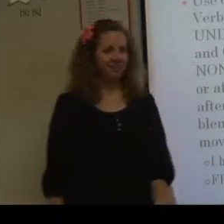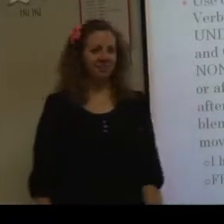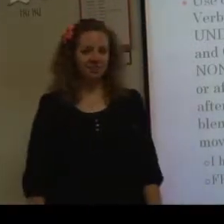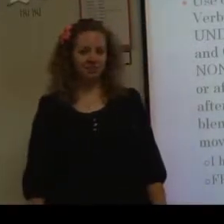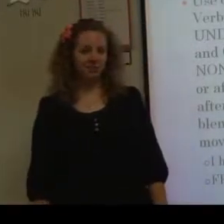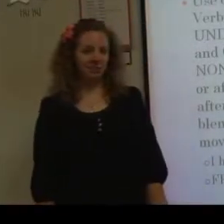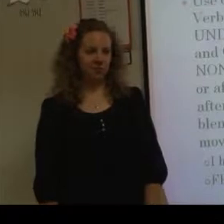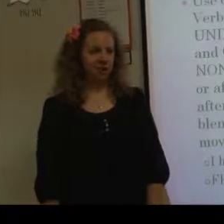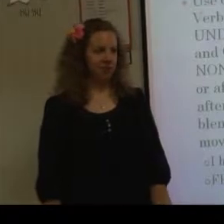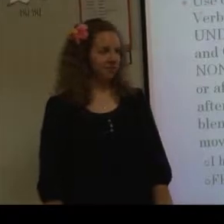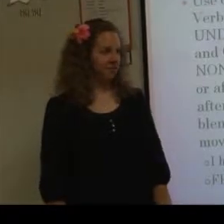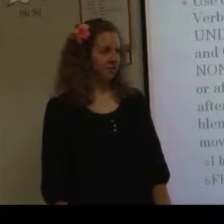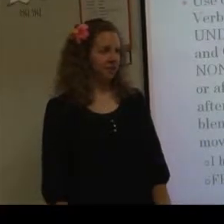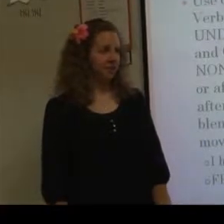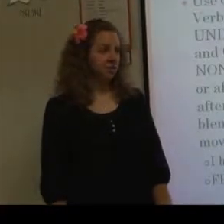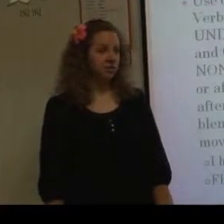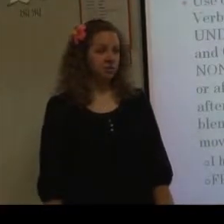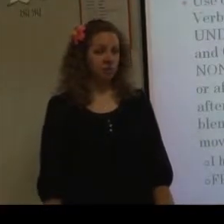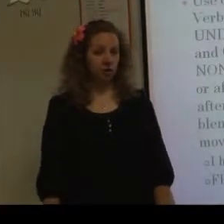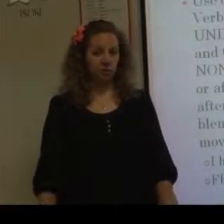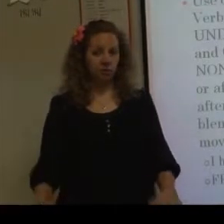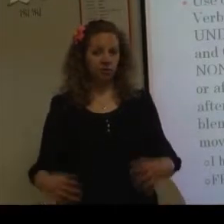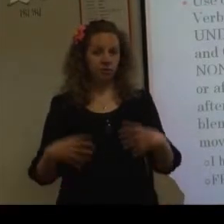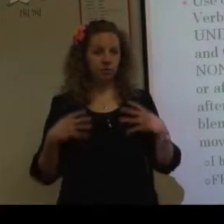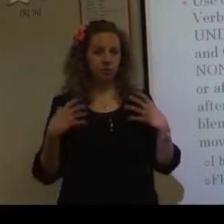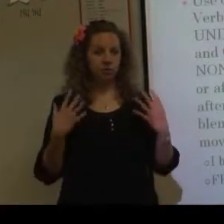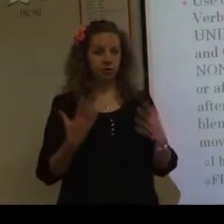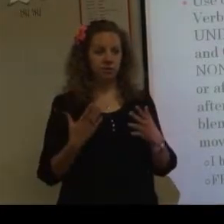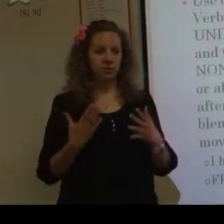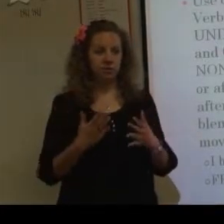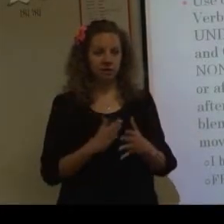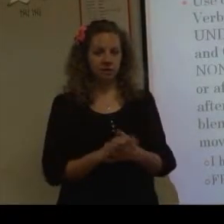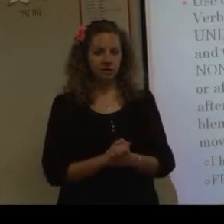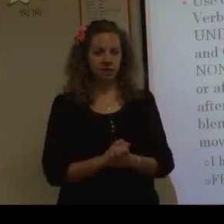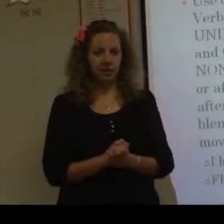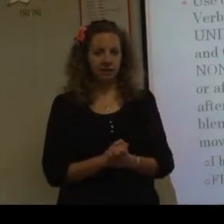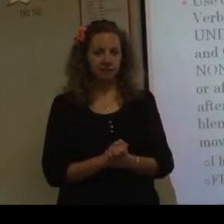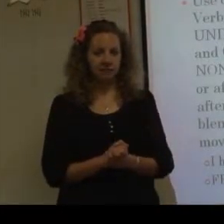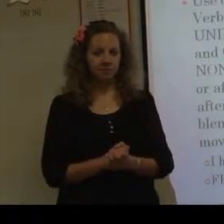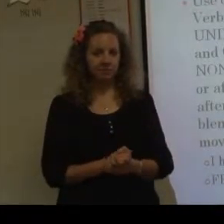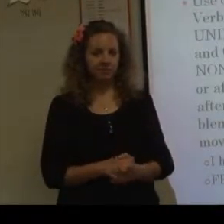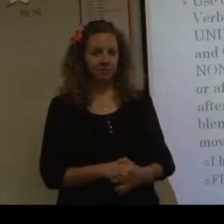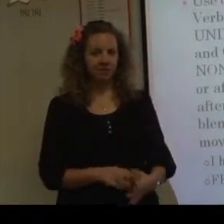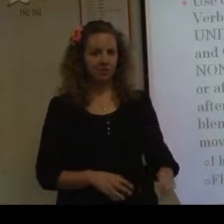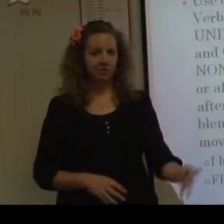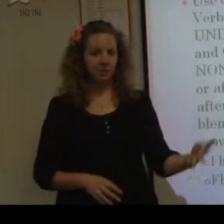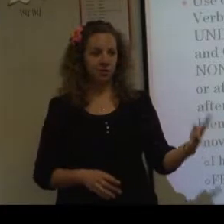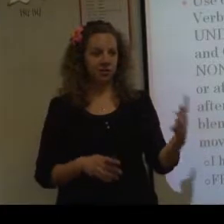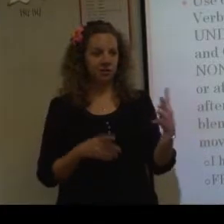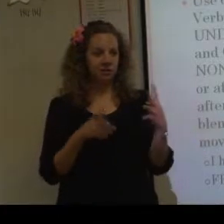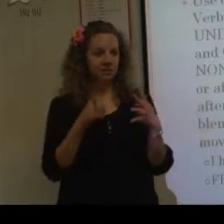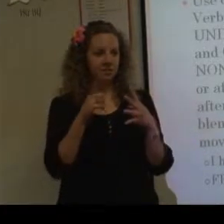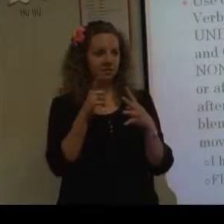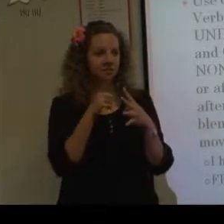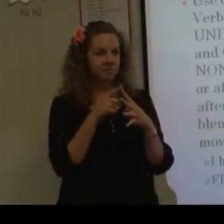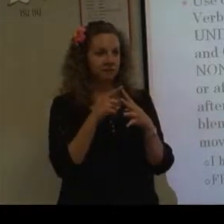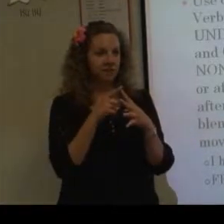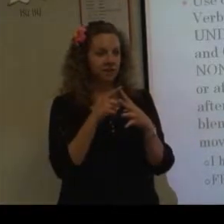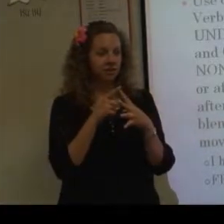for friend. Okay, so what do you do whenever it's topicalized? There's four things. Okay,